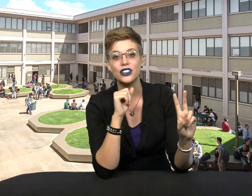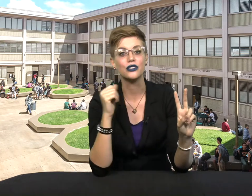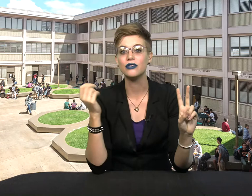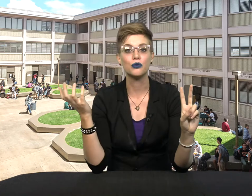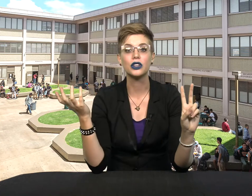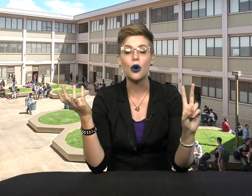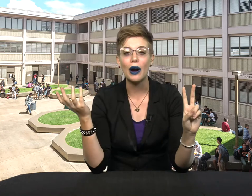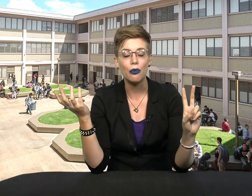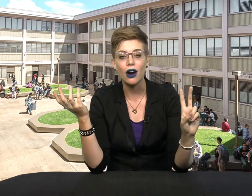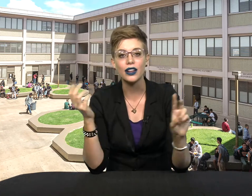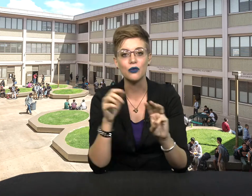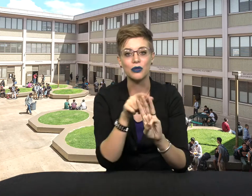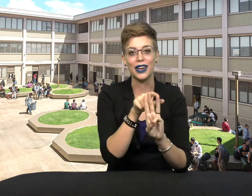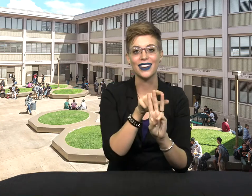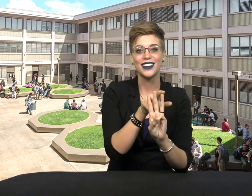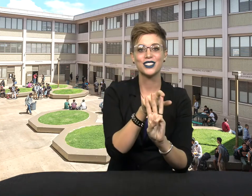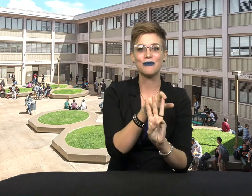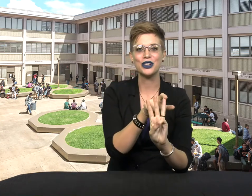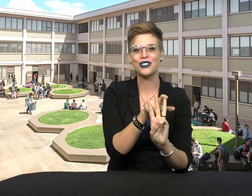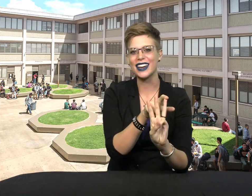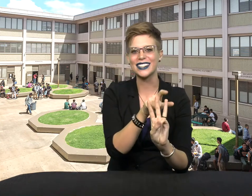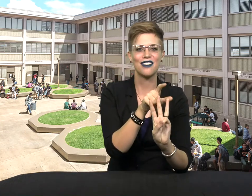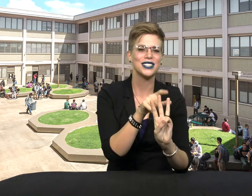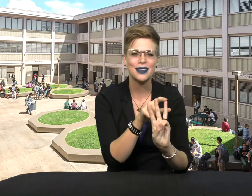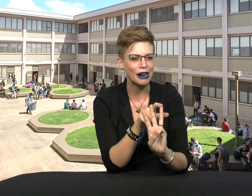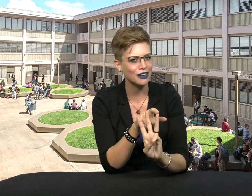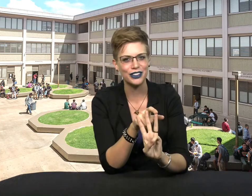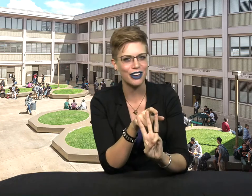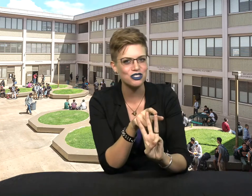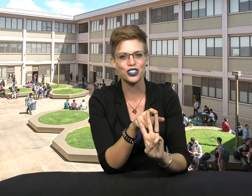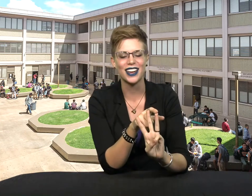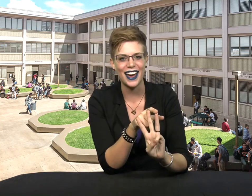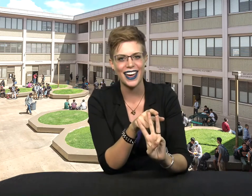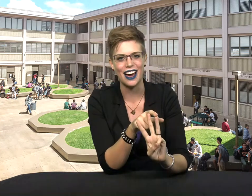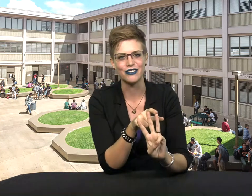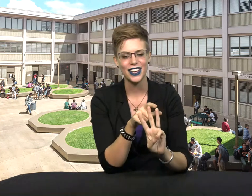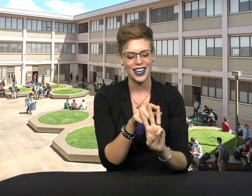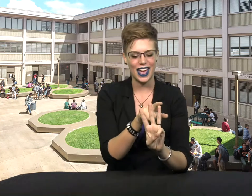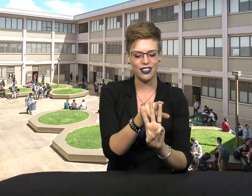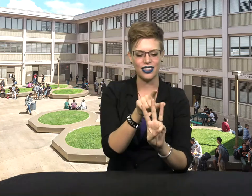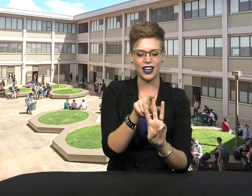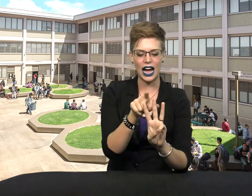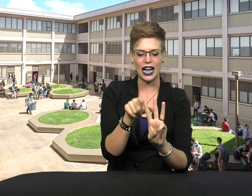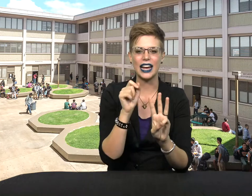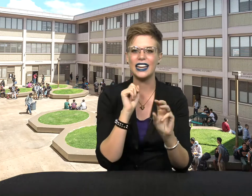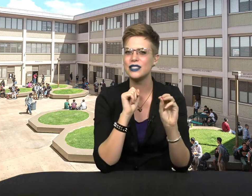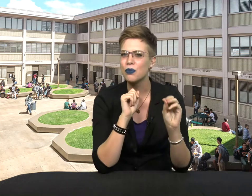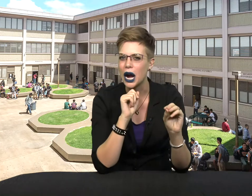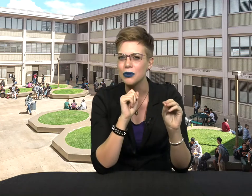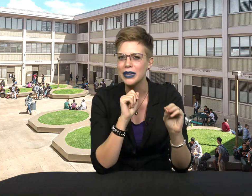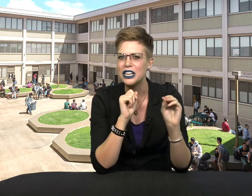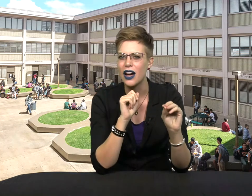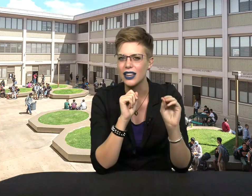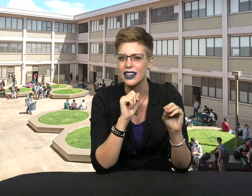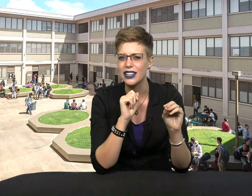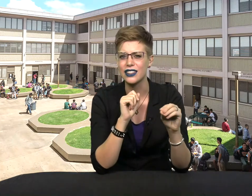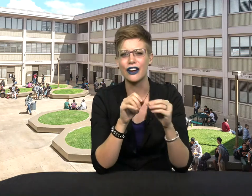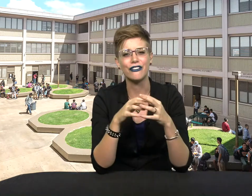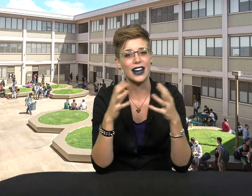who would go out partying with me, someone who'd like to have the same kind of adventures I have. And it's probably not likely that I'll find